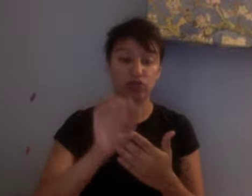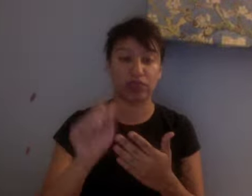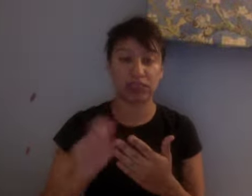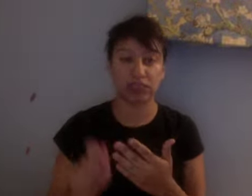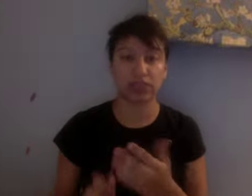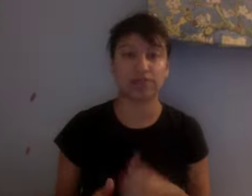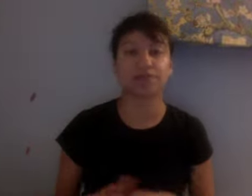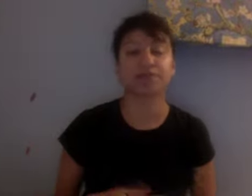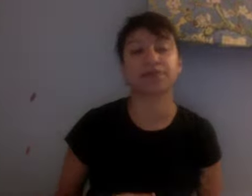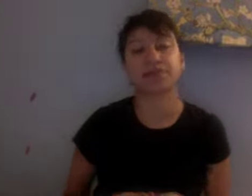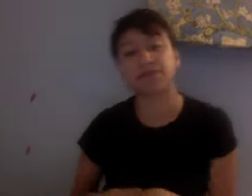Correct, correct.